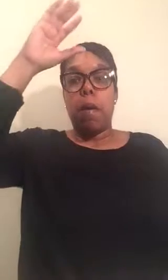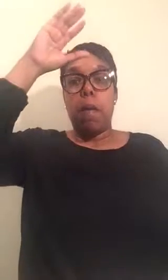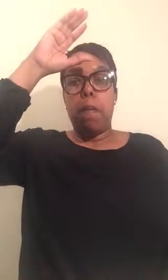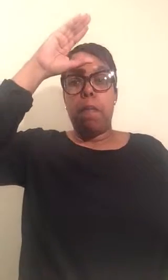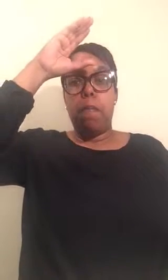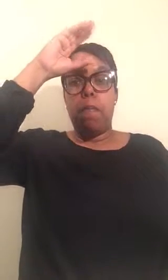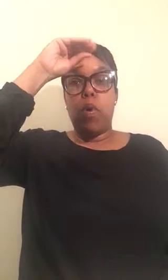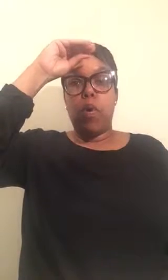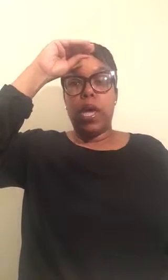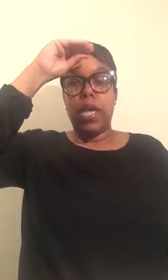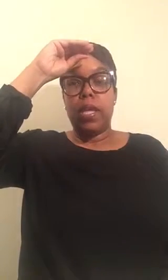Boy.